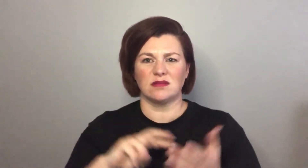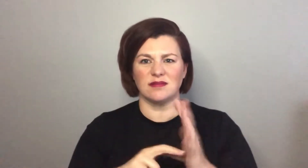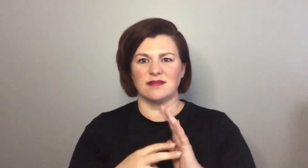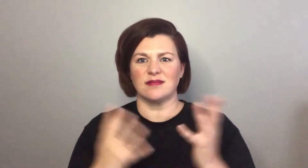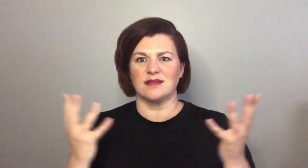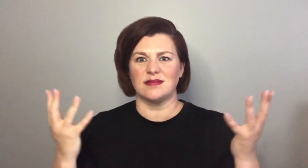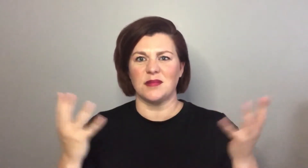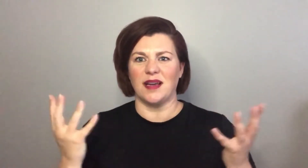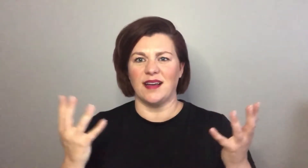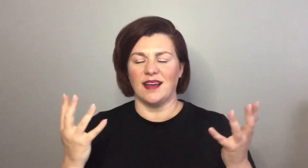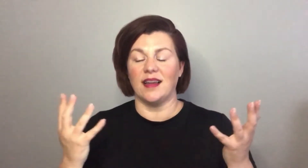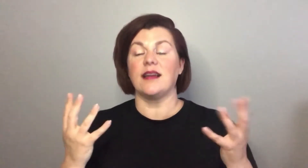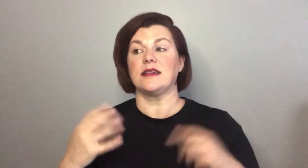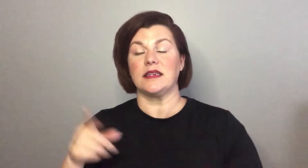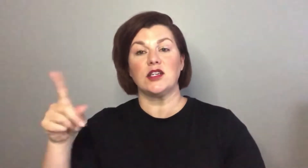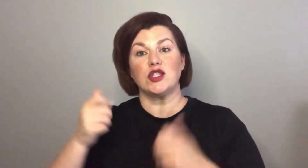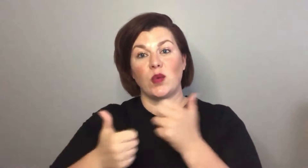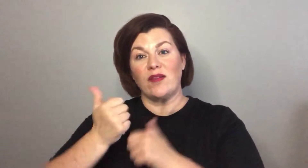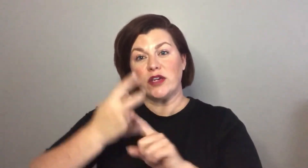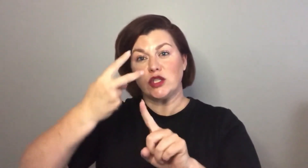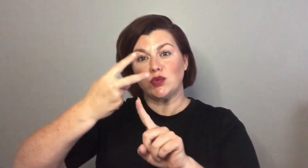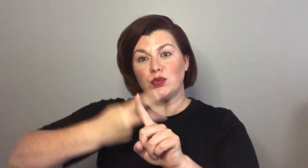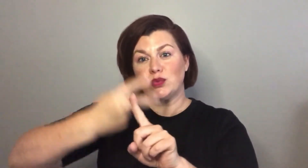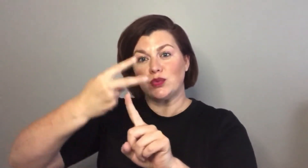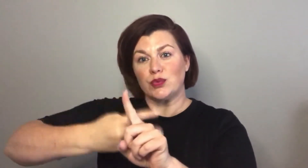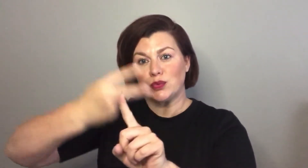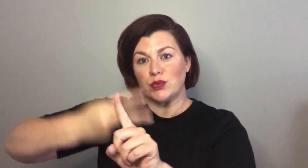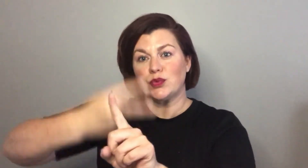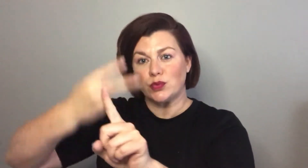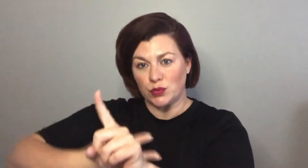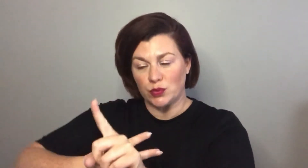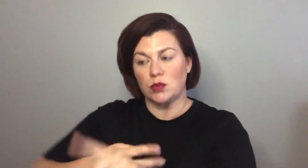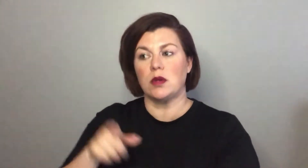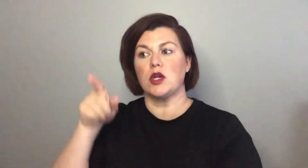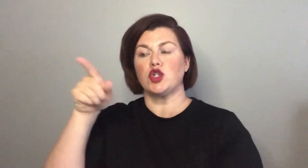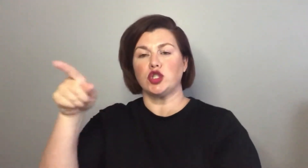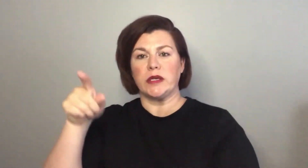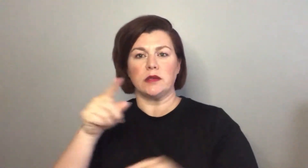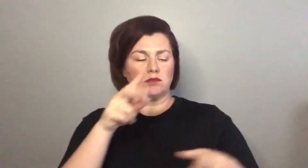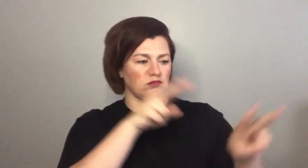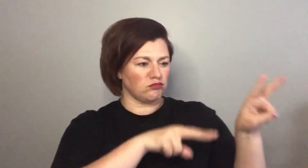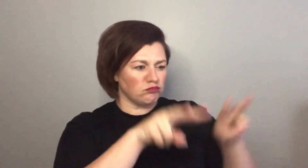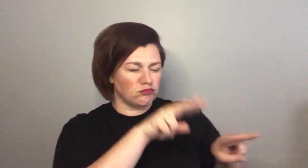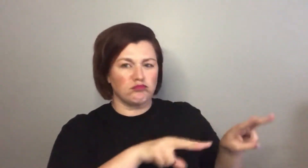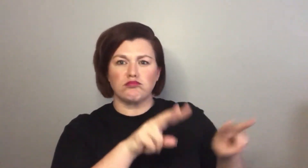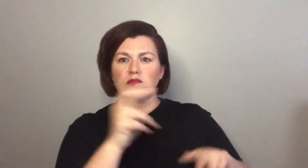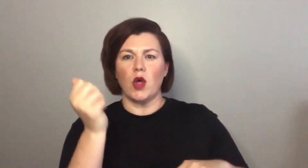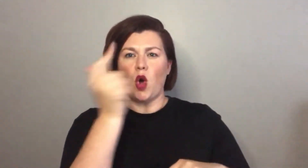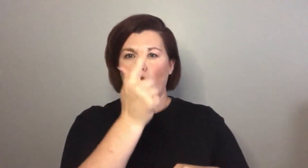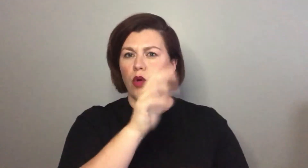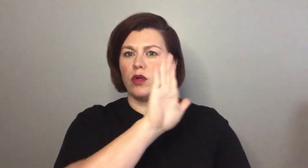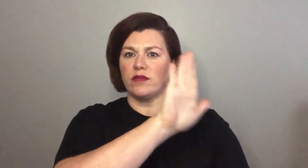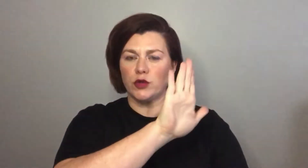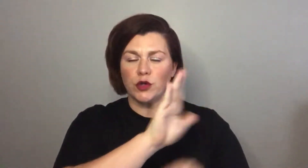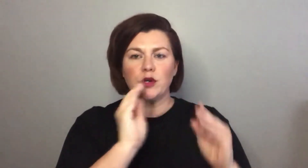and so what that means is that every two months she basically goes through her collection